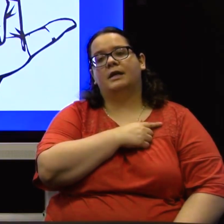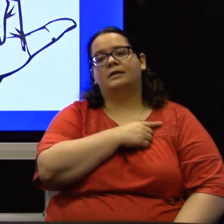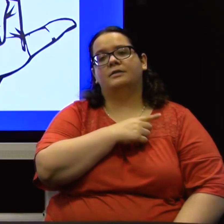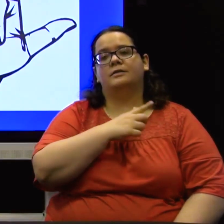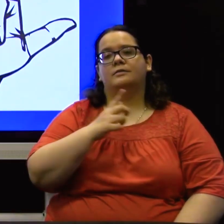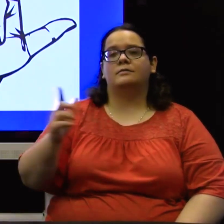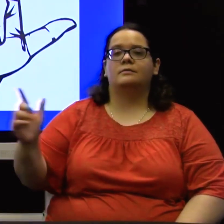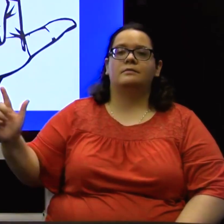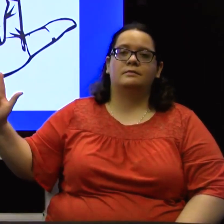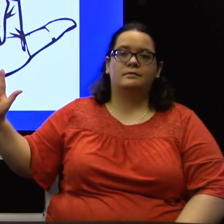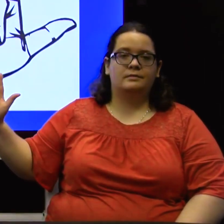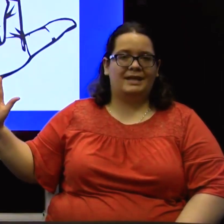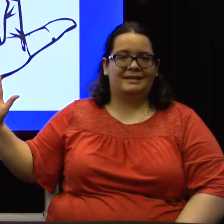I'm L.